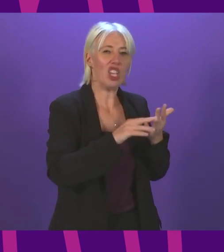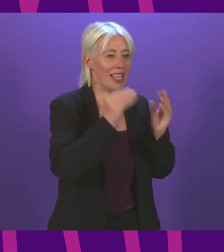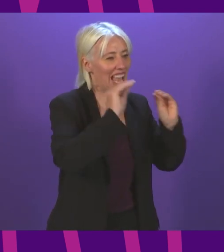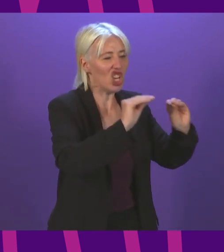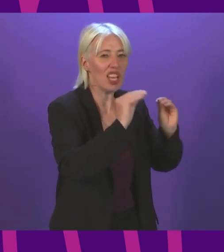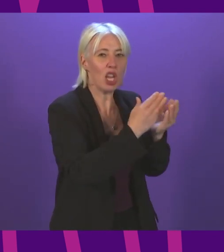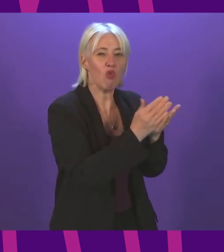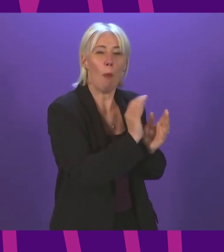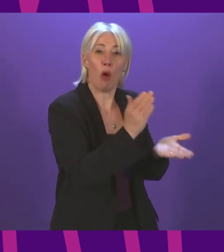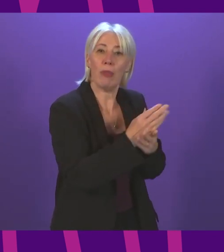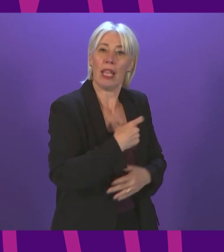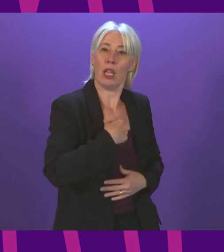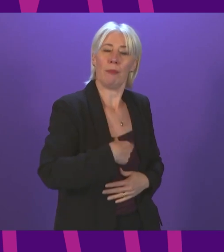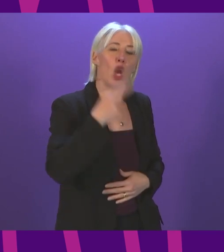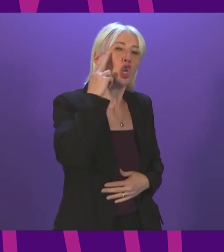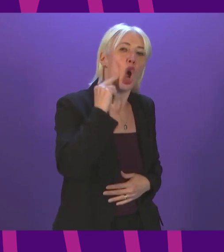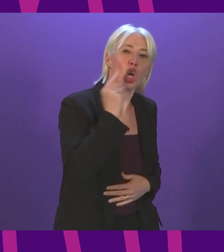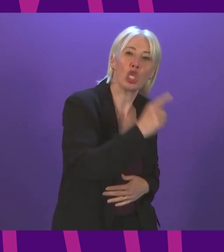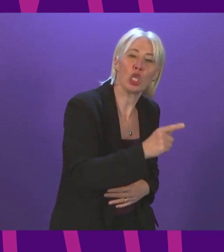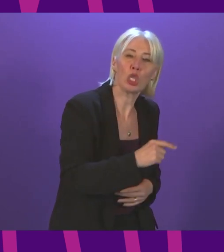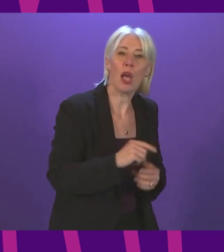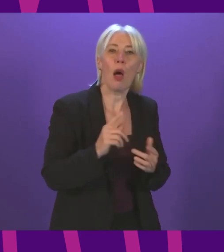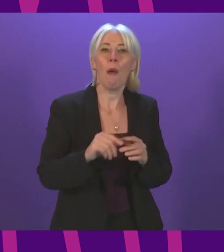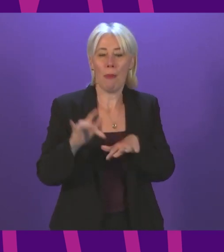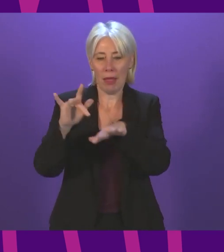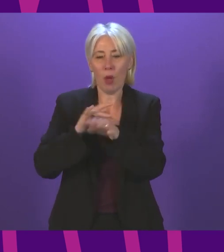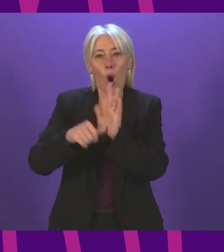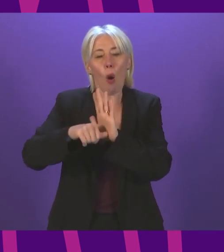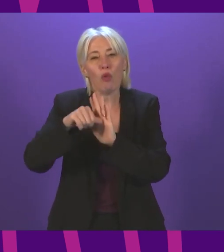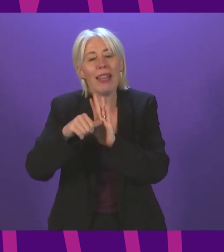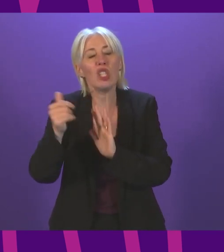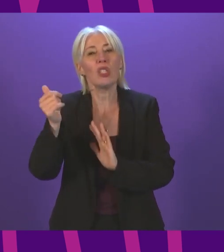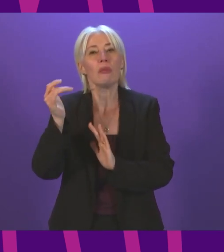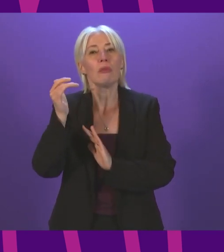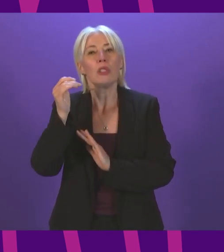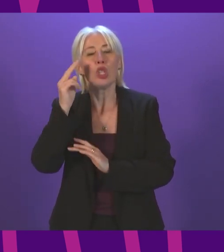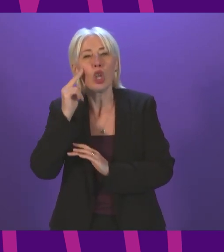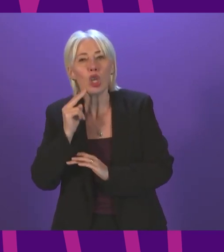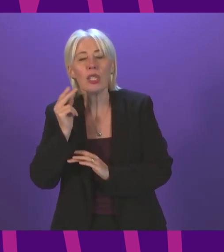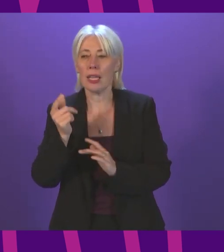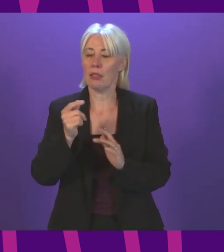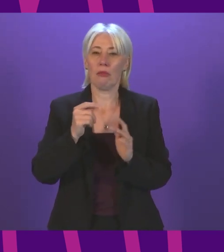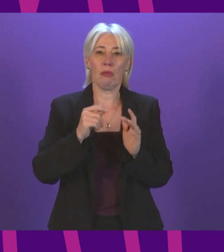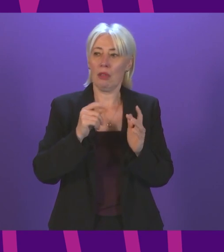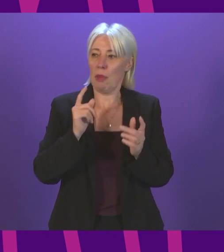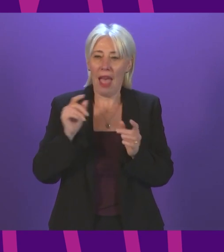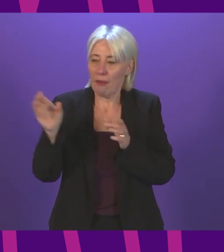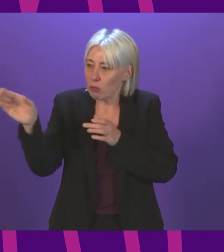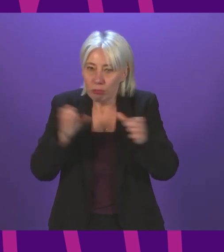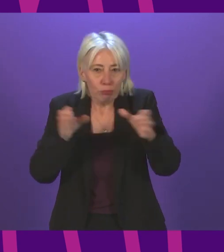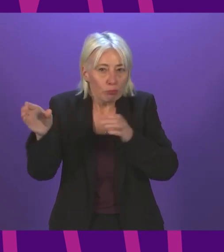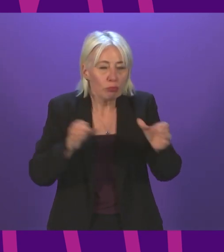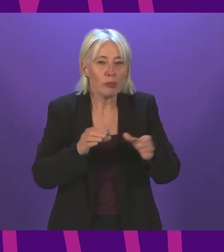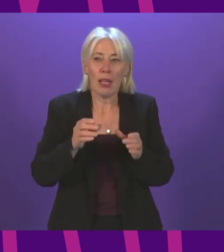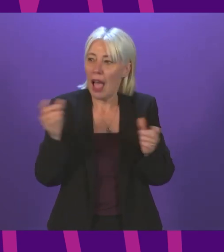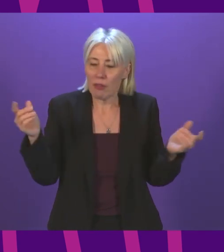avoiding what we currently see, which is theatre nurses and operating department practitioners being redeployed away from